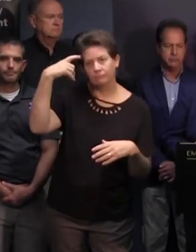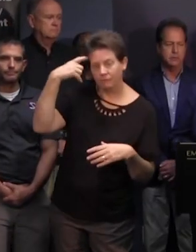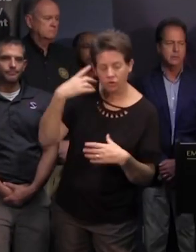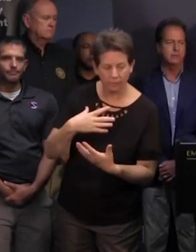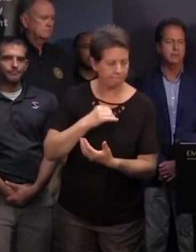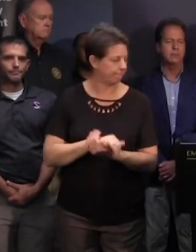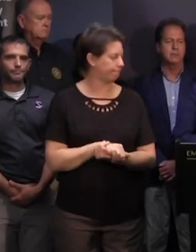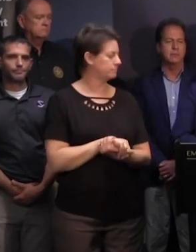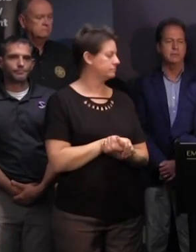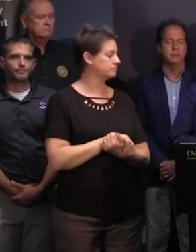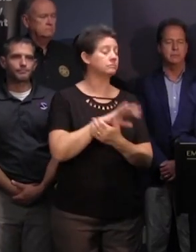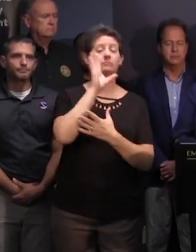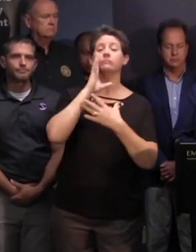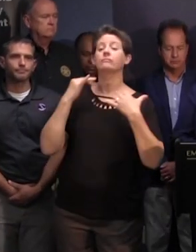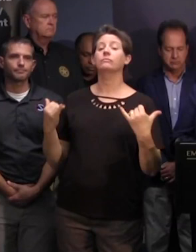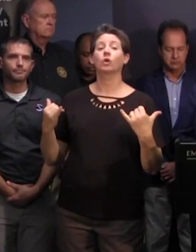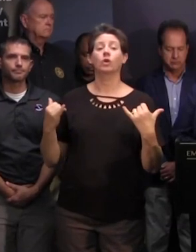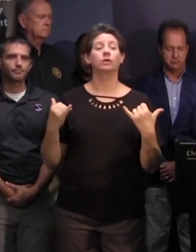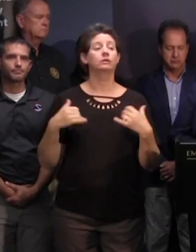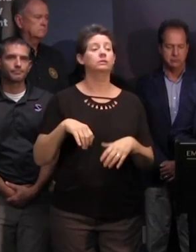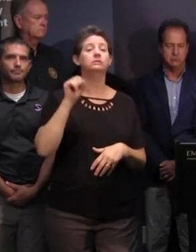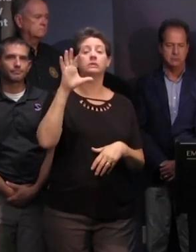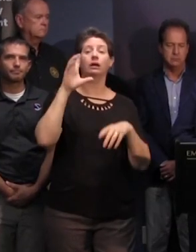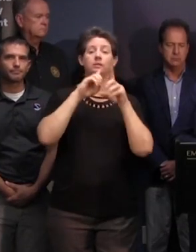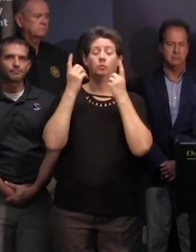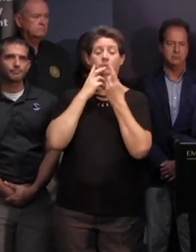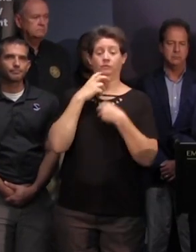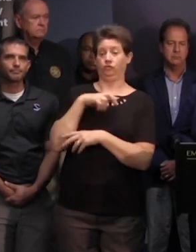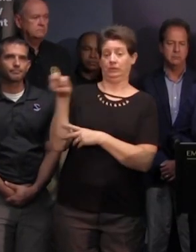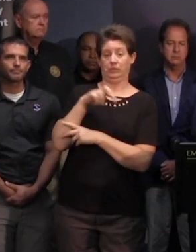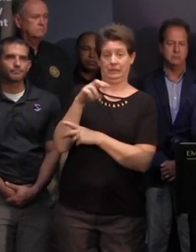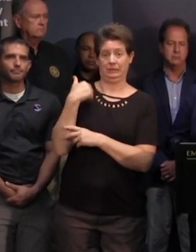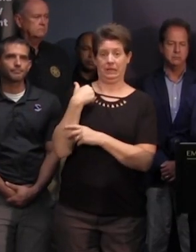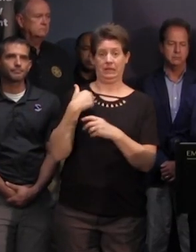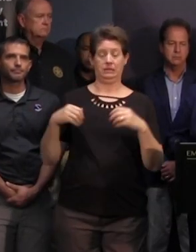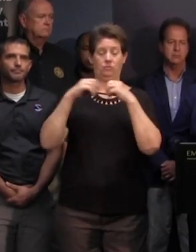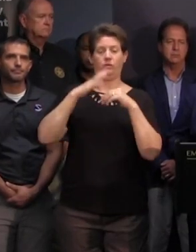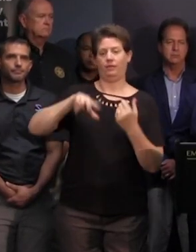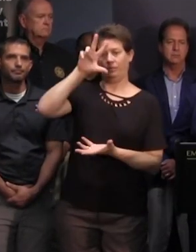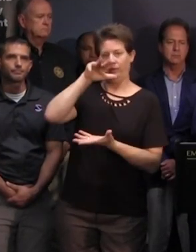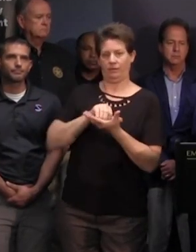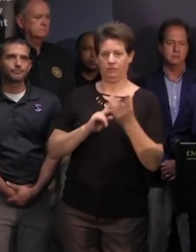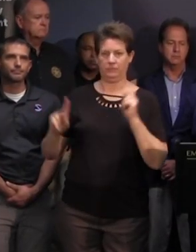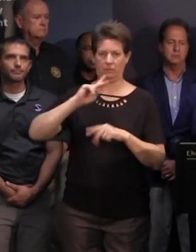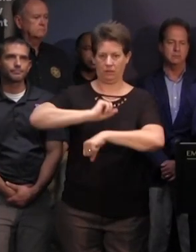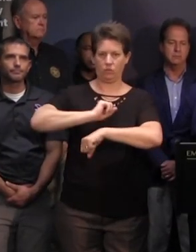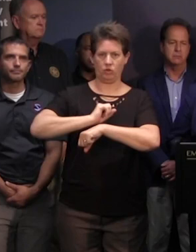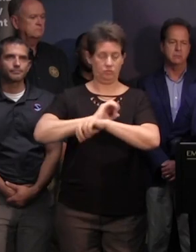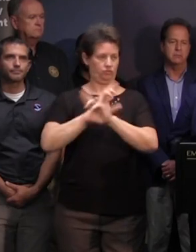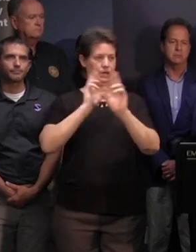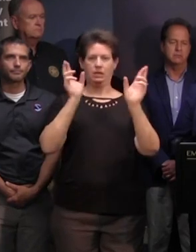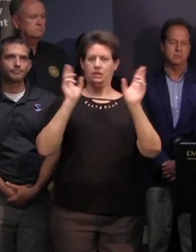currently the south carolina department of transportation has over 3 000 employees ready to